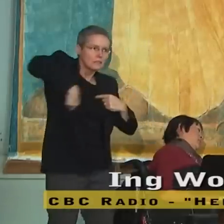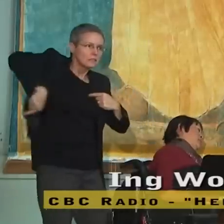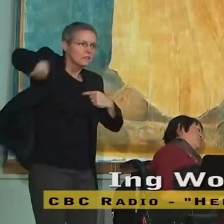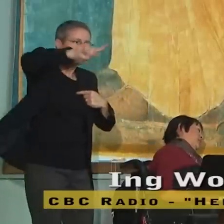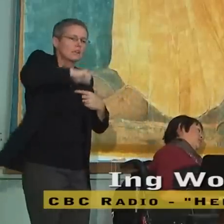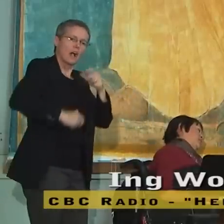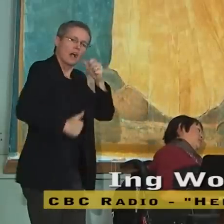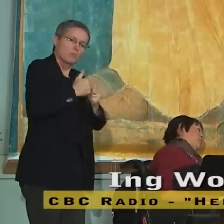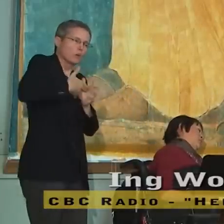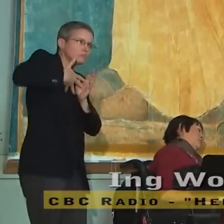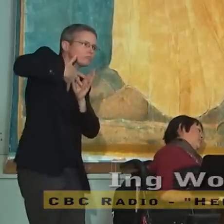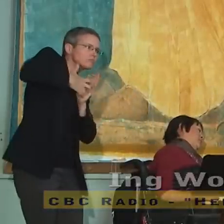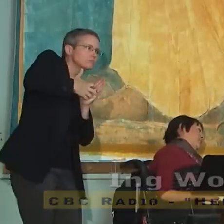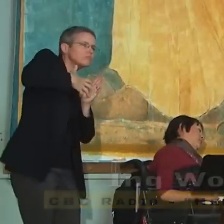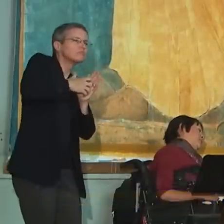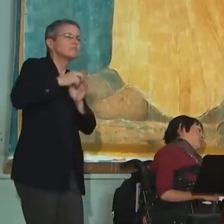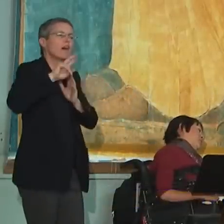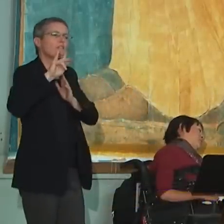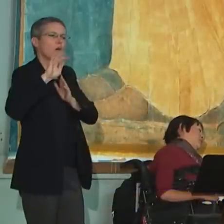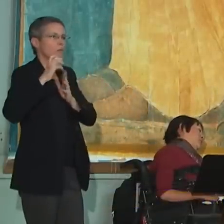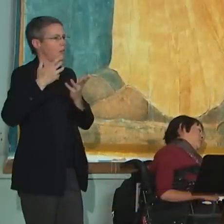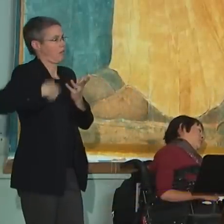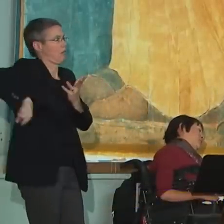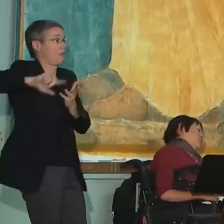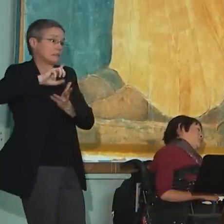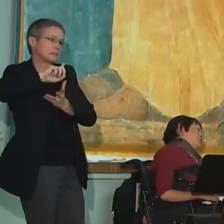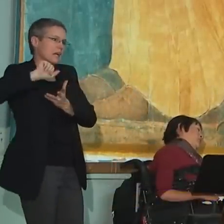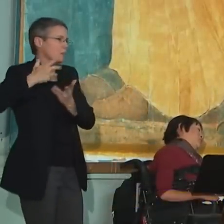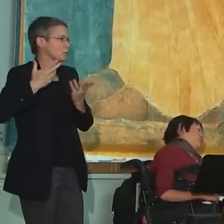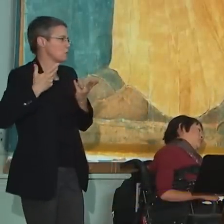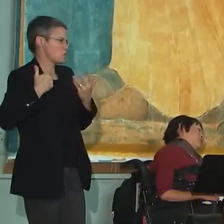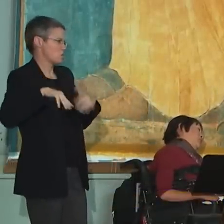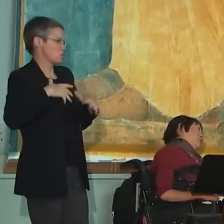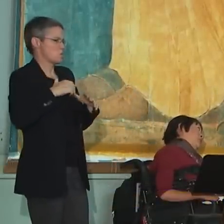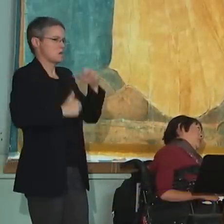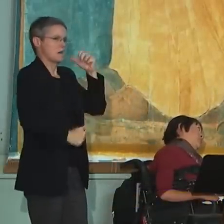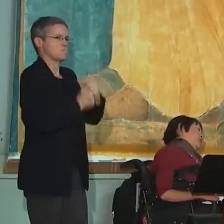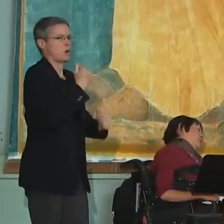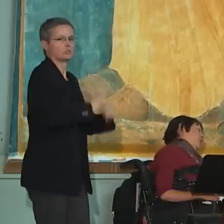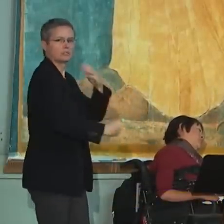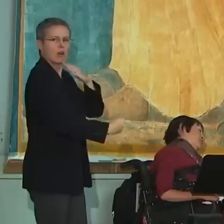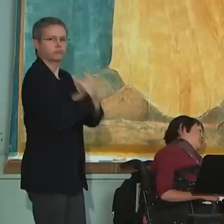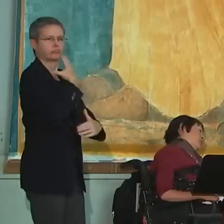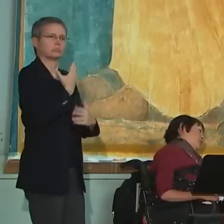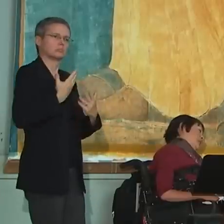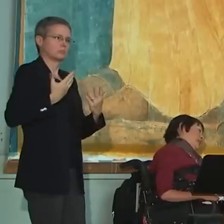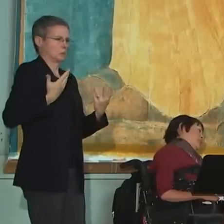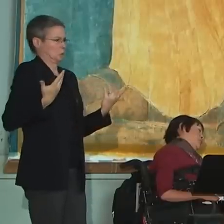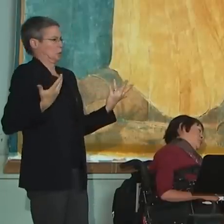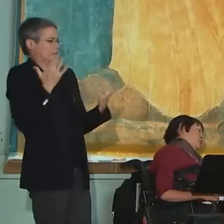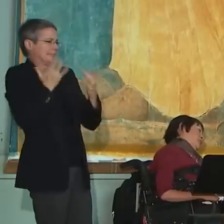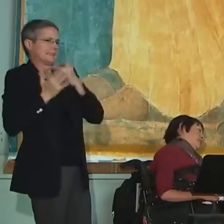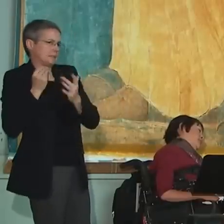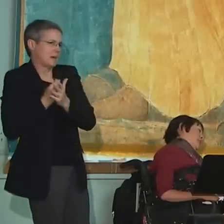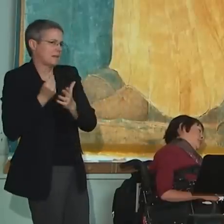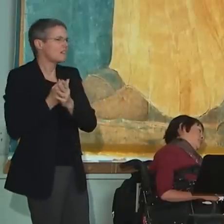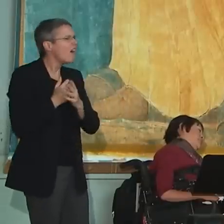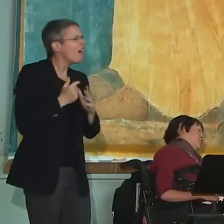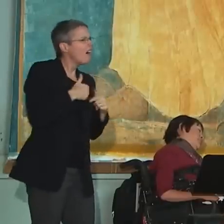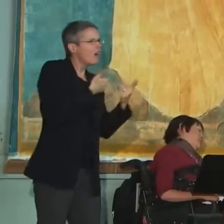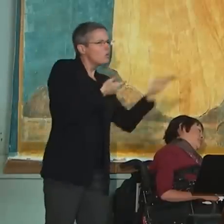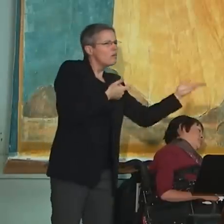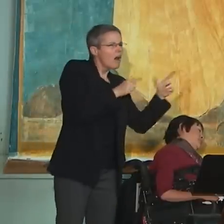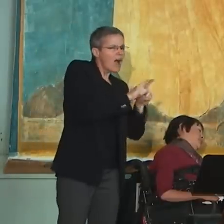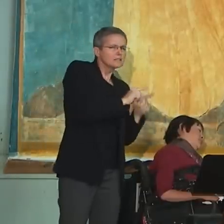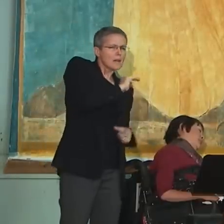hit by budget cuts and those with disabilities are often among the most vulnerable of the low income population. How will you, as mayor,